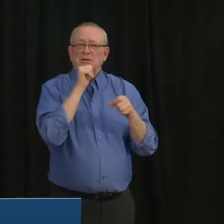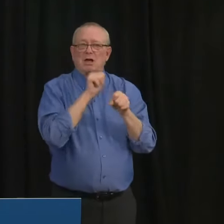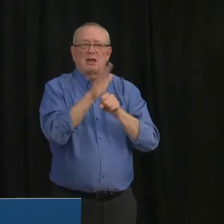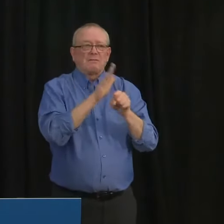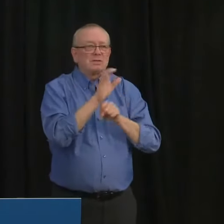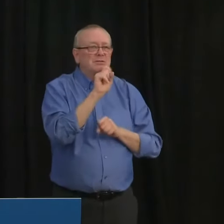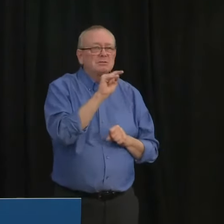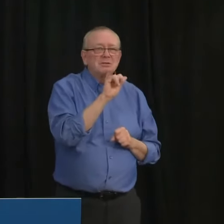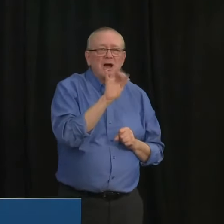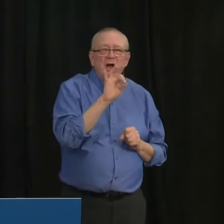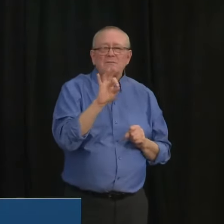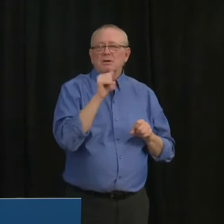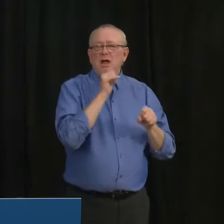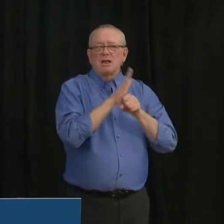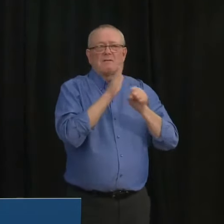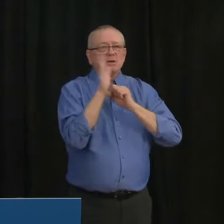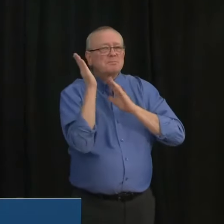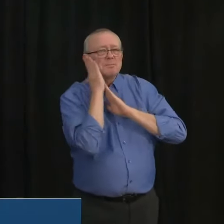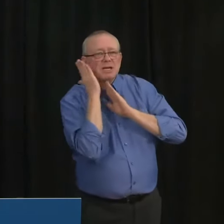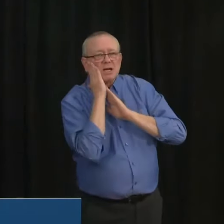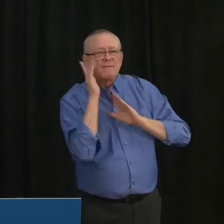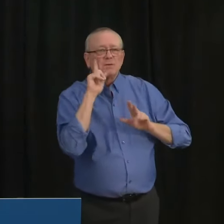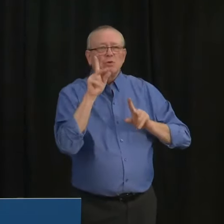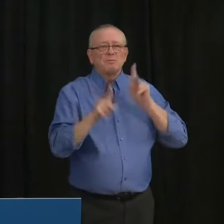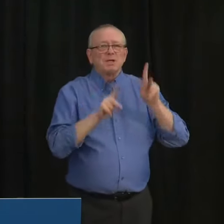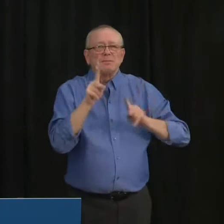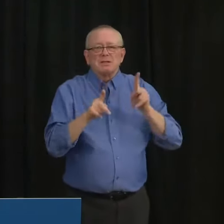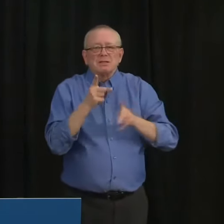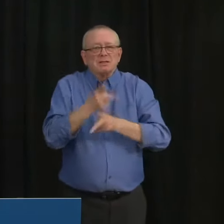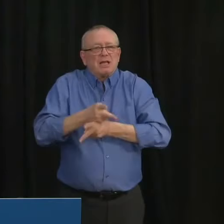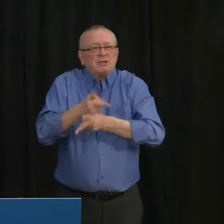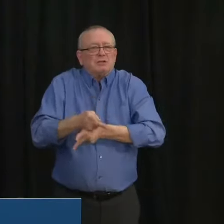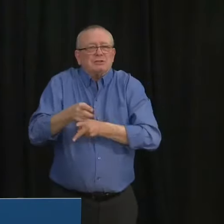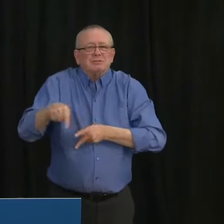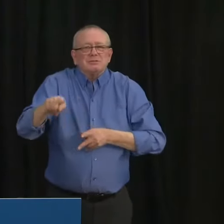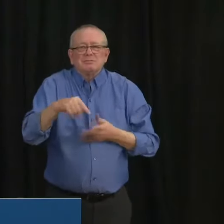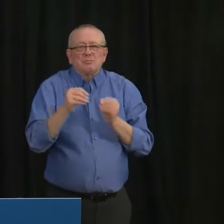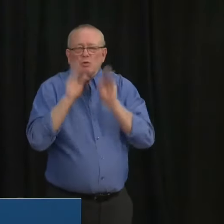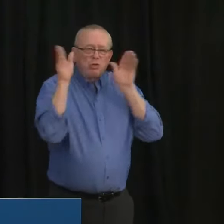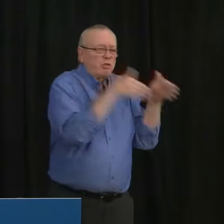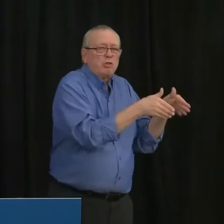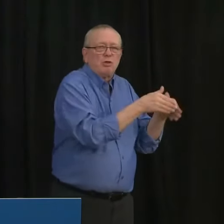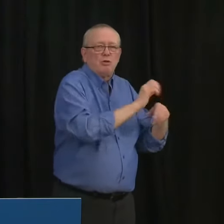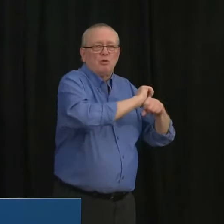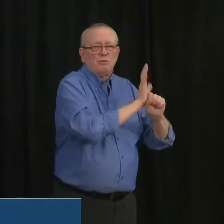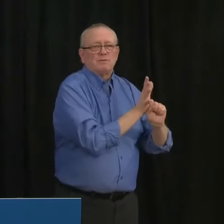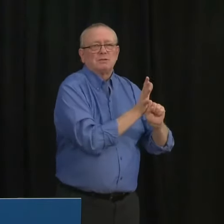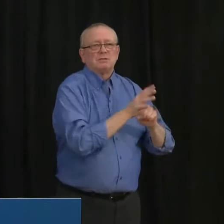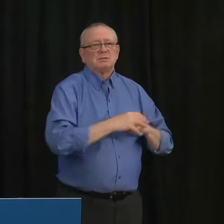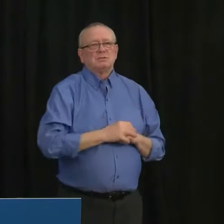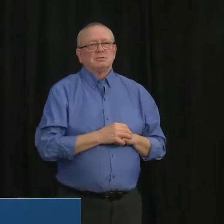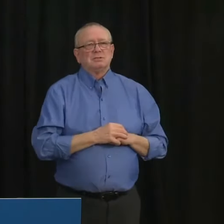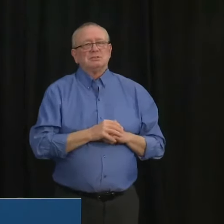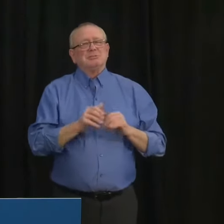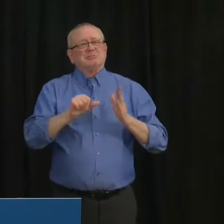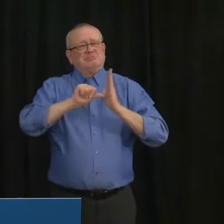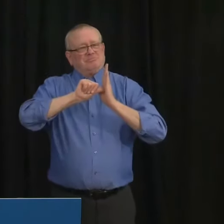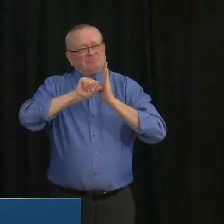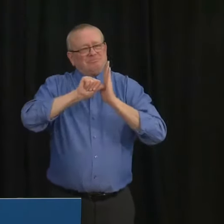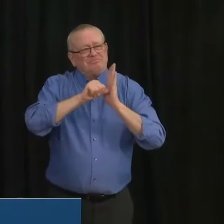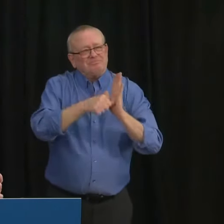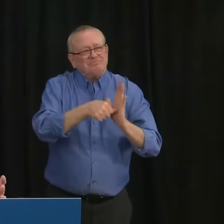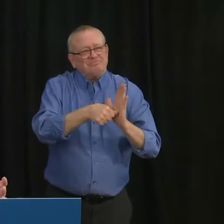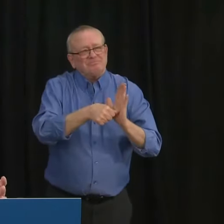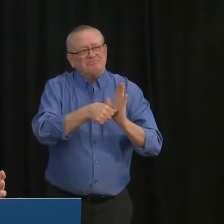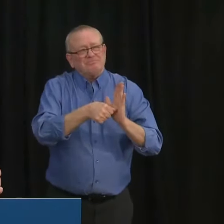people with COVID and all other critically ill patients. And let me pause here for a second to say this. We have one of the best